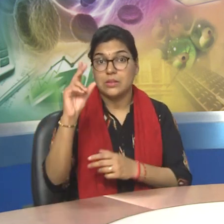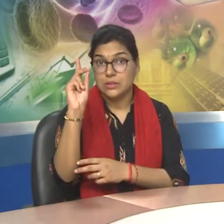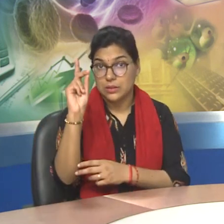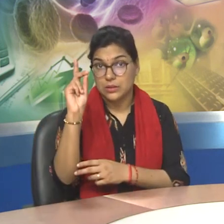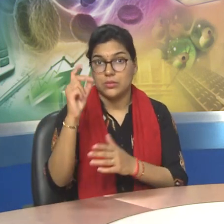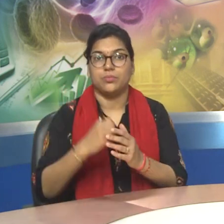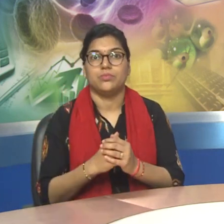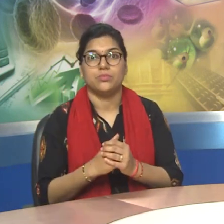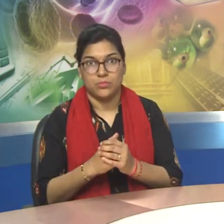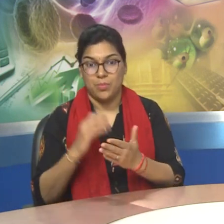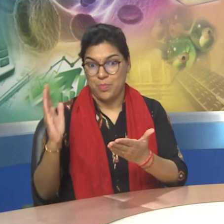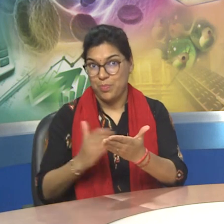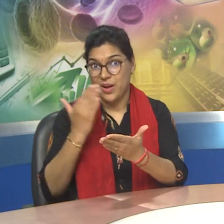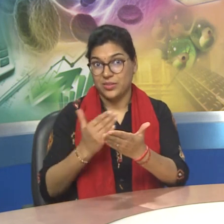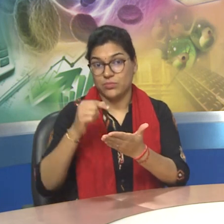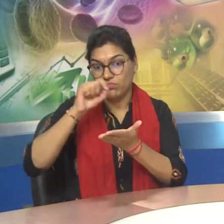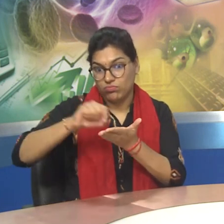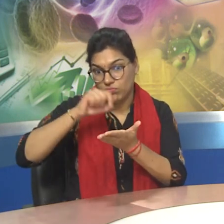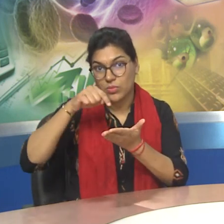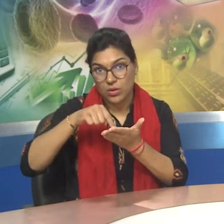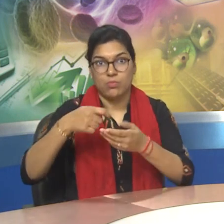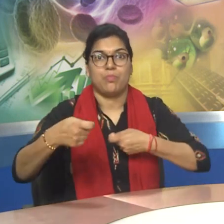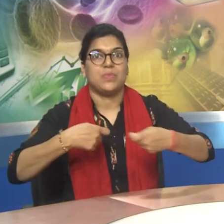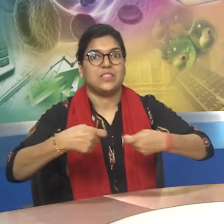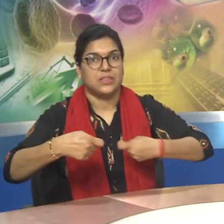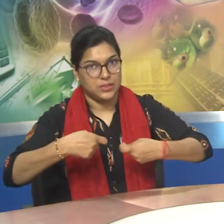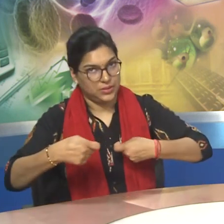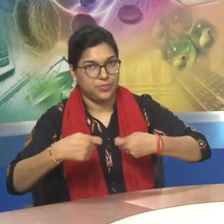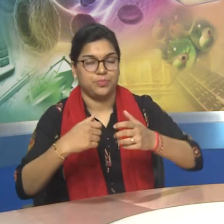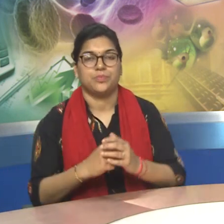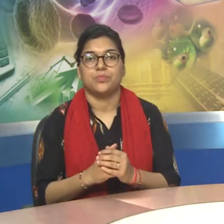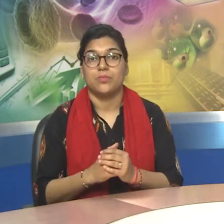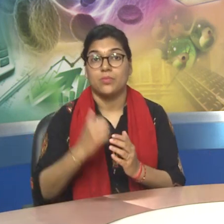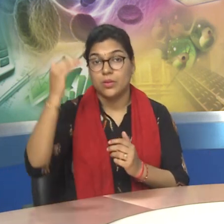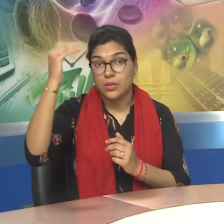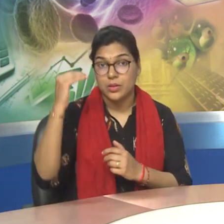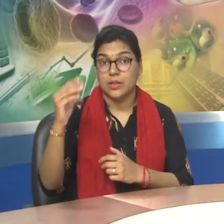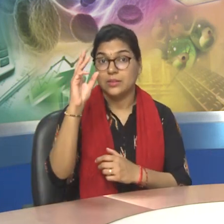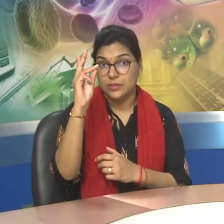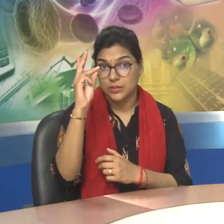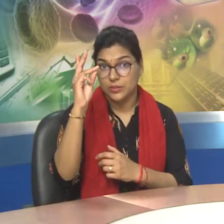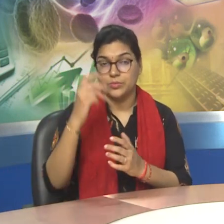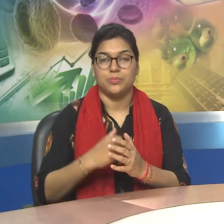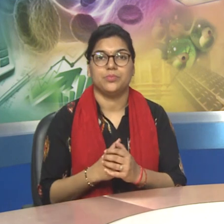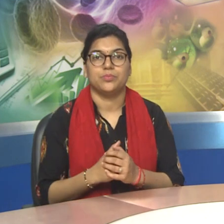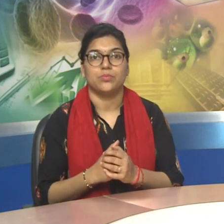After that you can see the trade journals. Next third